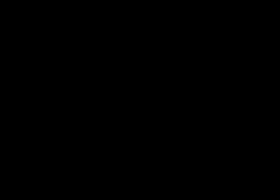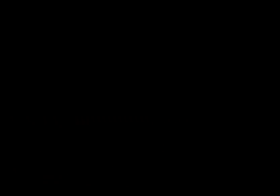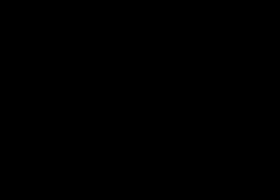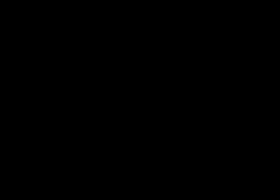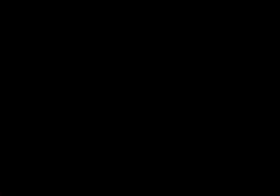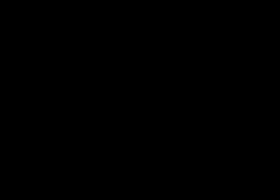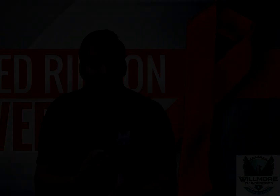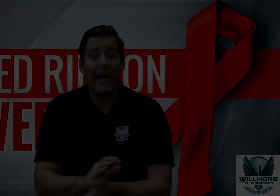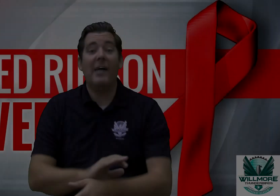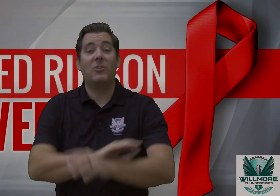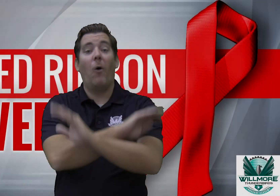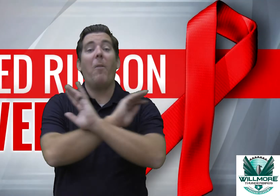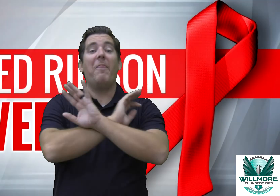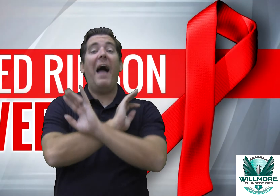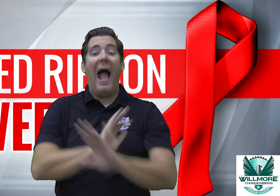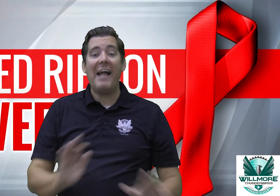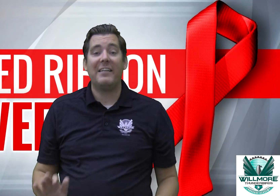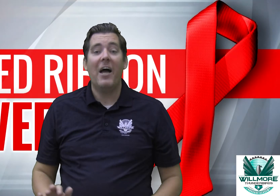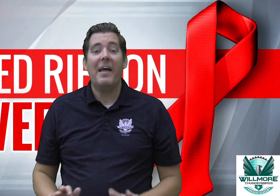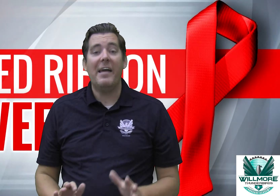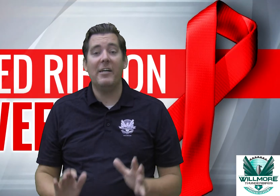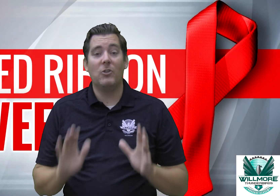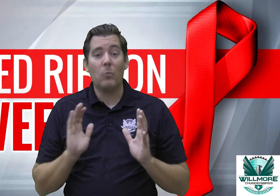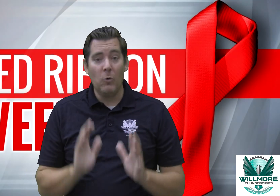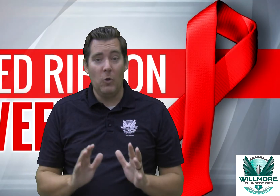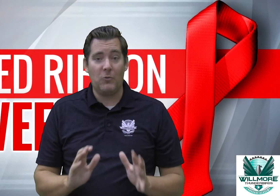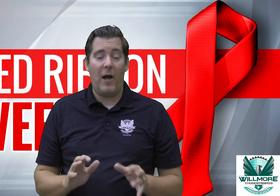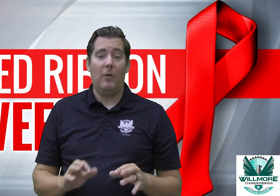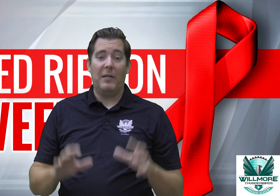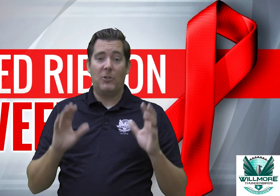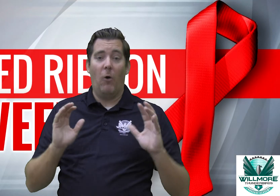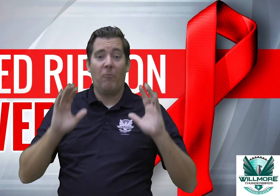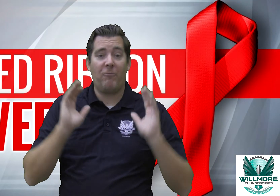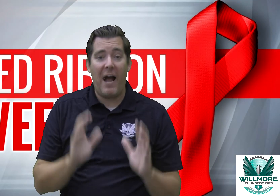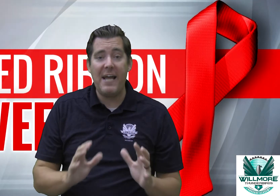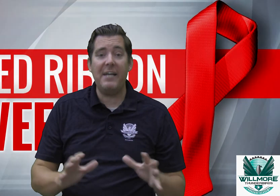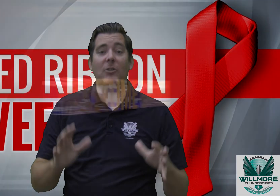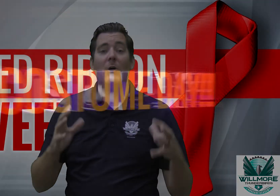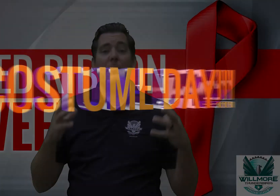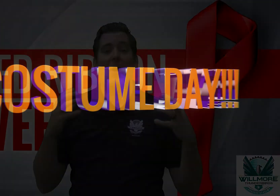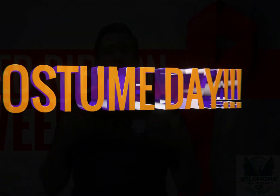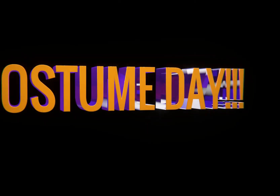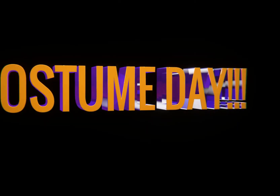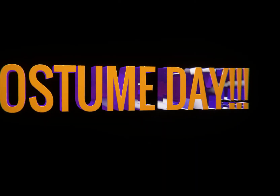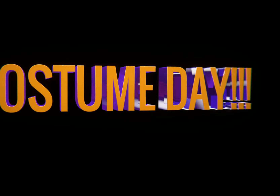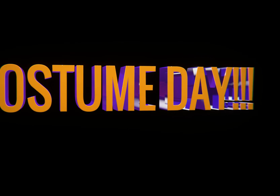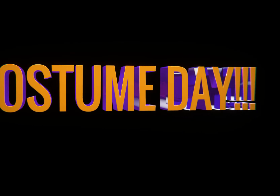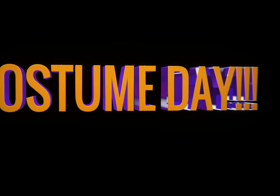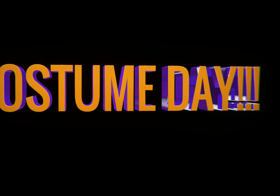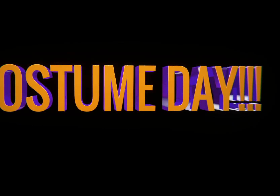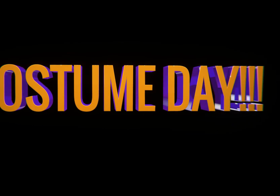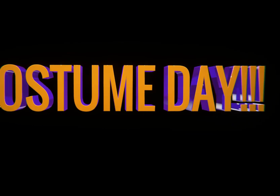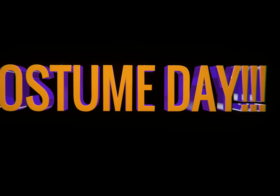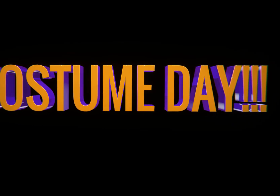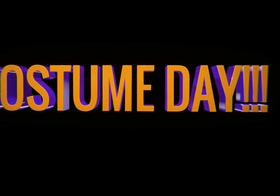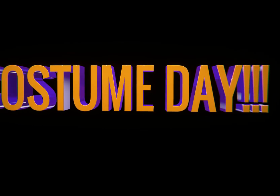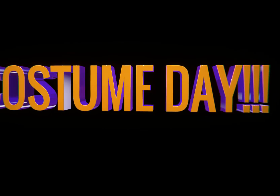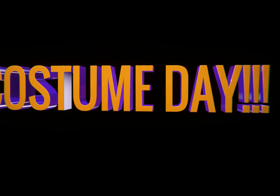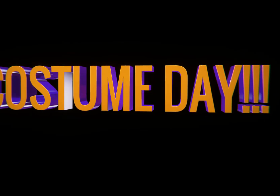okay guys so that is the rules for Halloween so Friday is going to be our Halloween dress update we're super excited